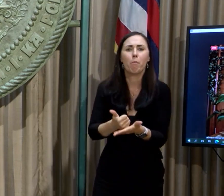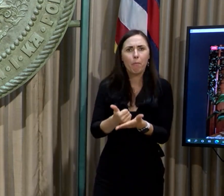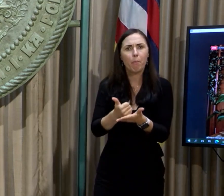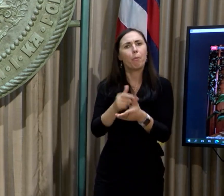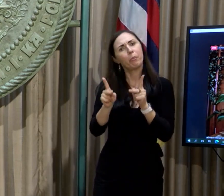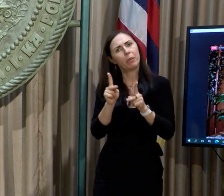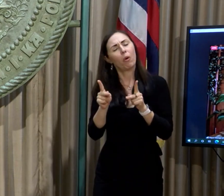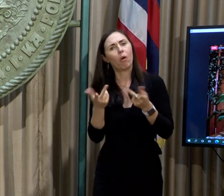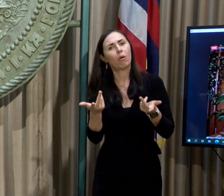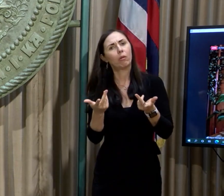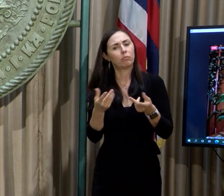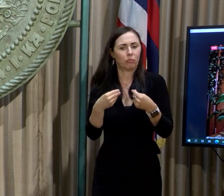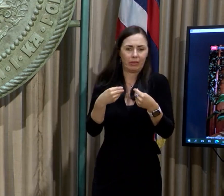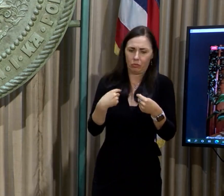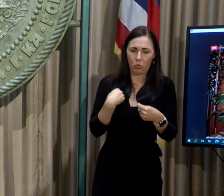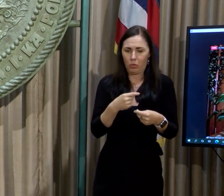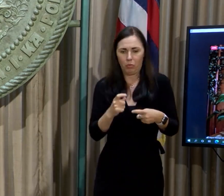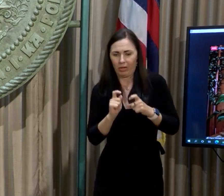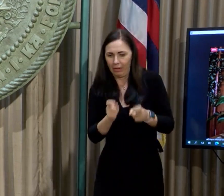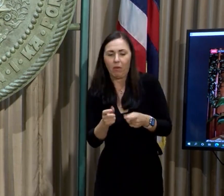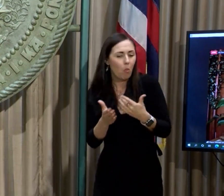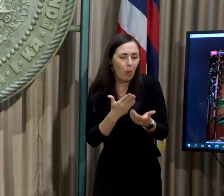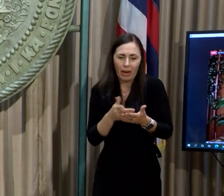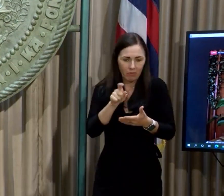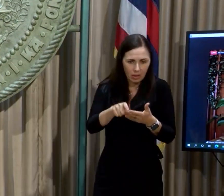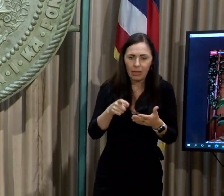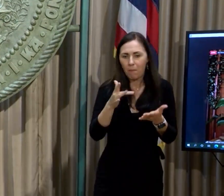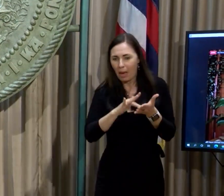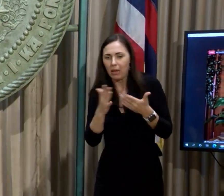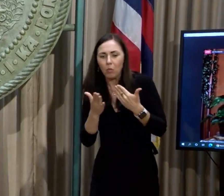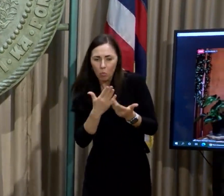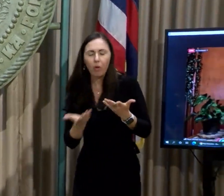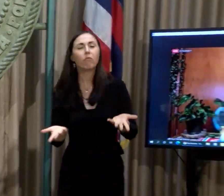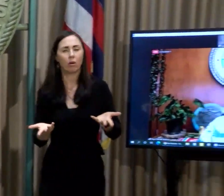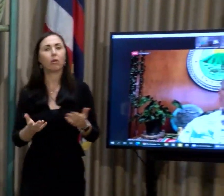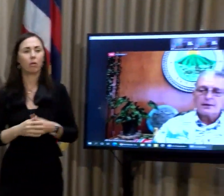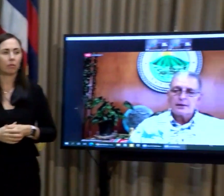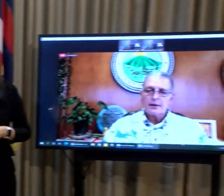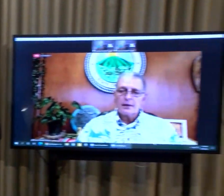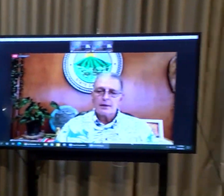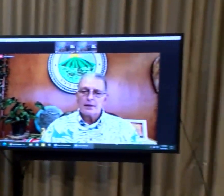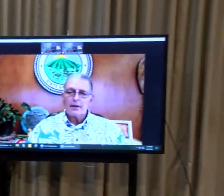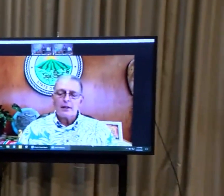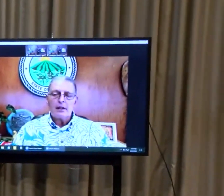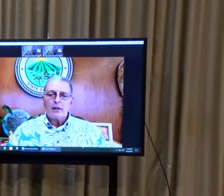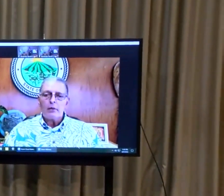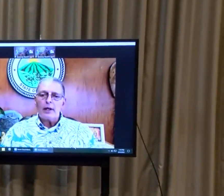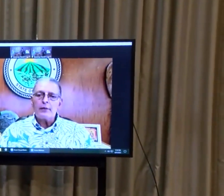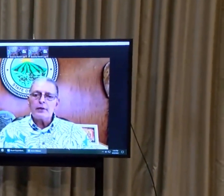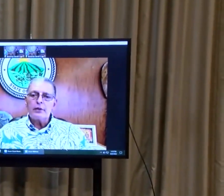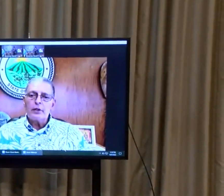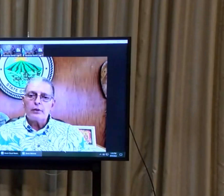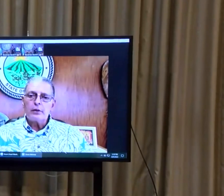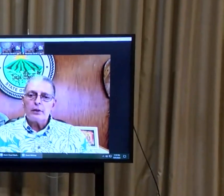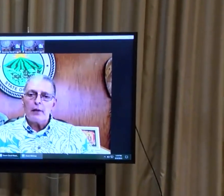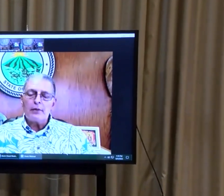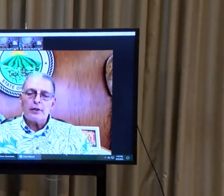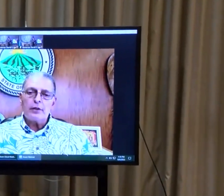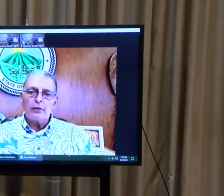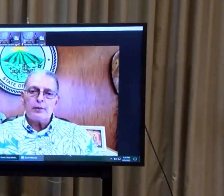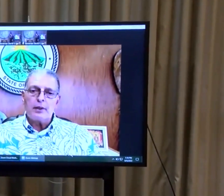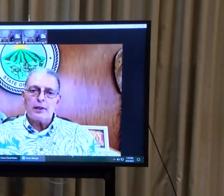to do that. So, I look at it from a systemic standpoint that way, Manolo. And Mayor Victorino, anything to add? Well, I would concur